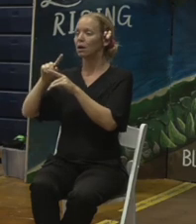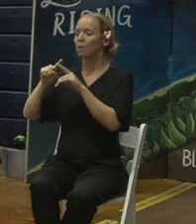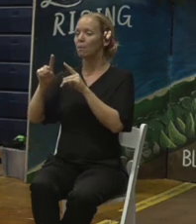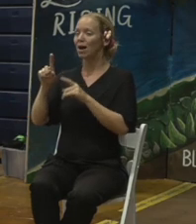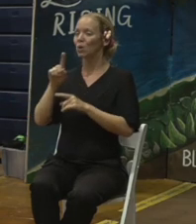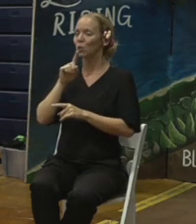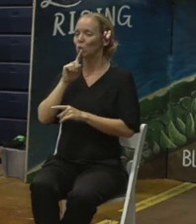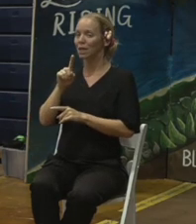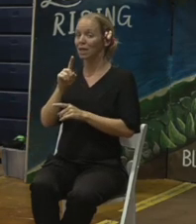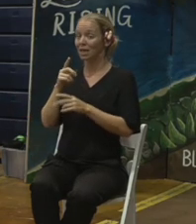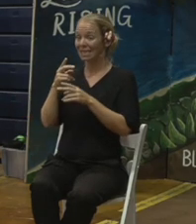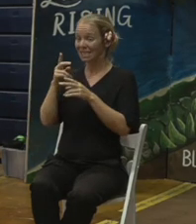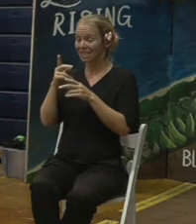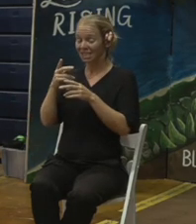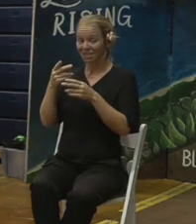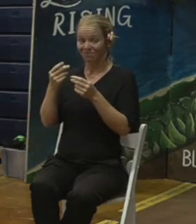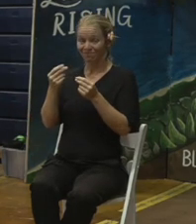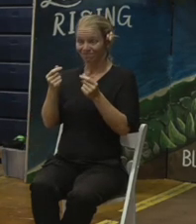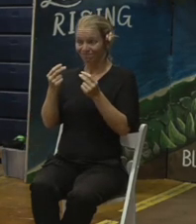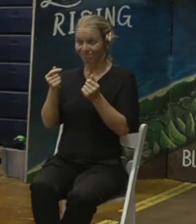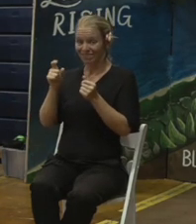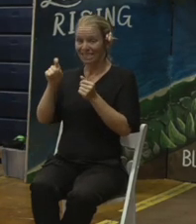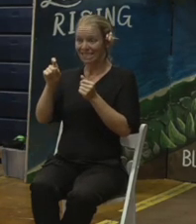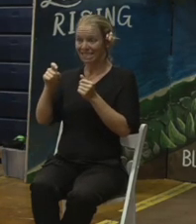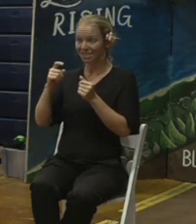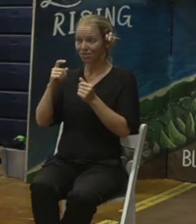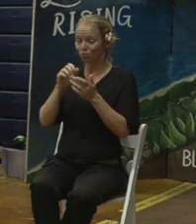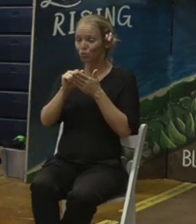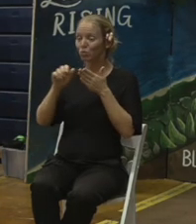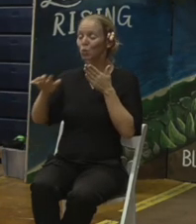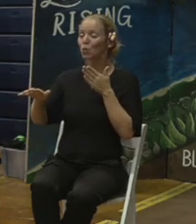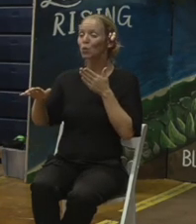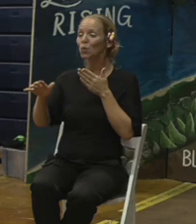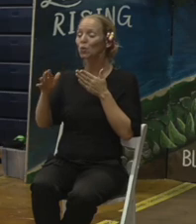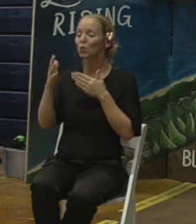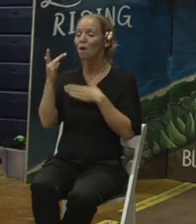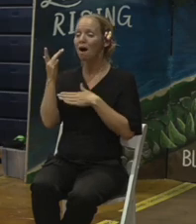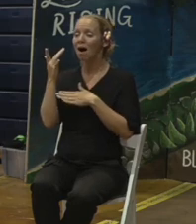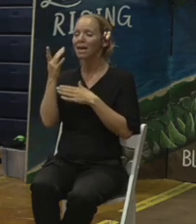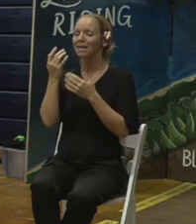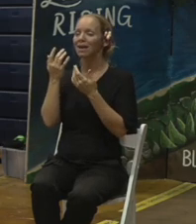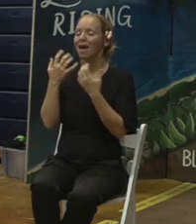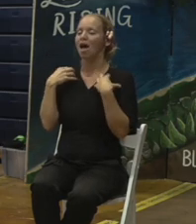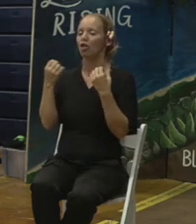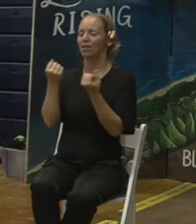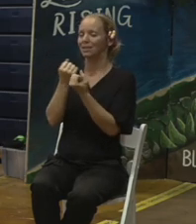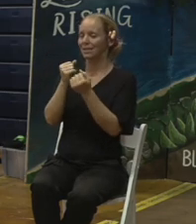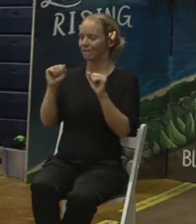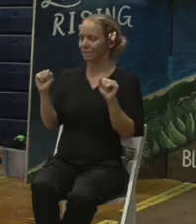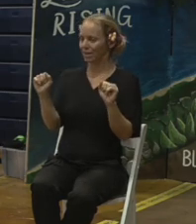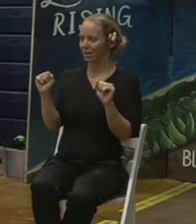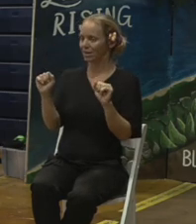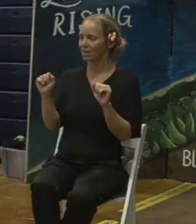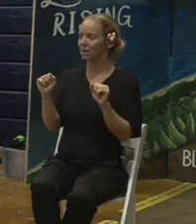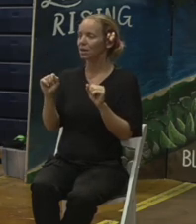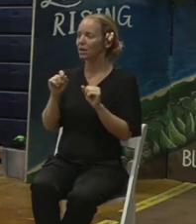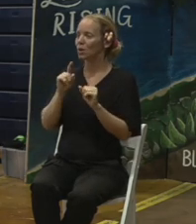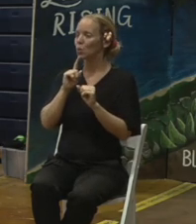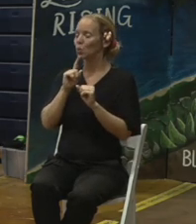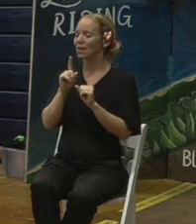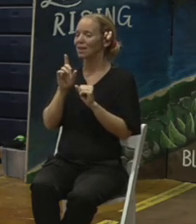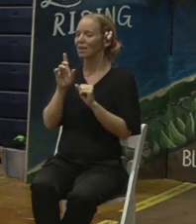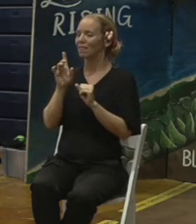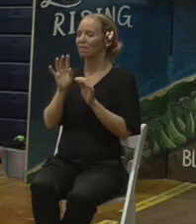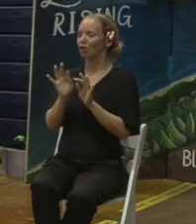and public health and safety and environmental responsibility. At the time, the criticalness of the debris